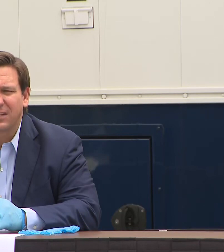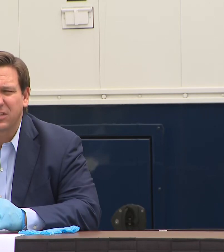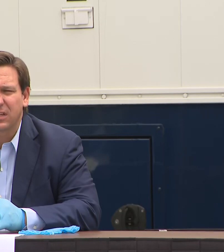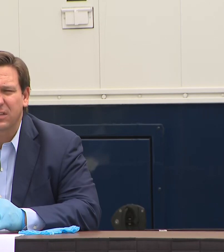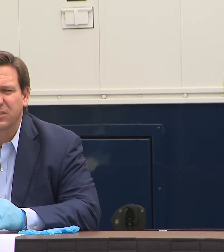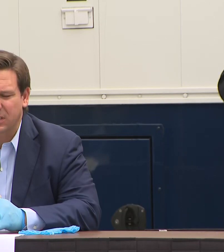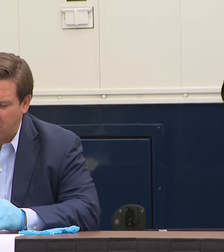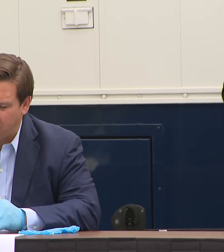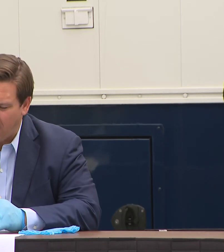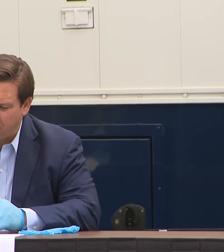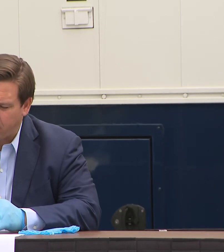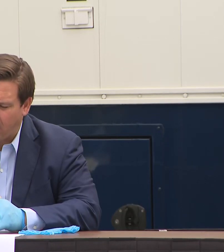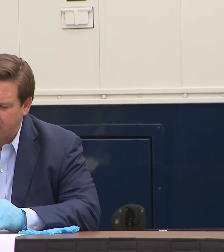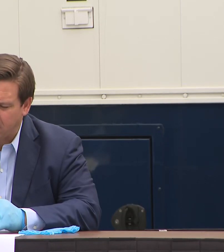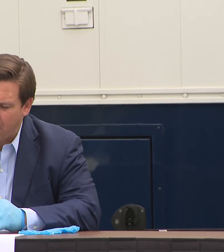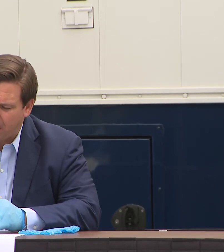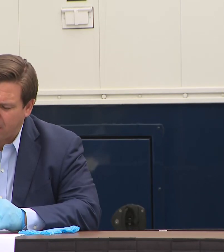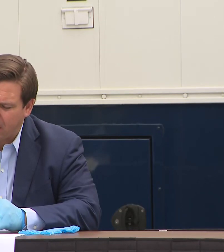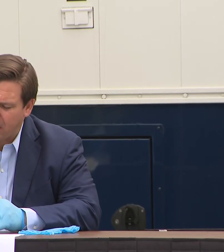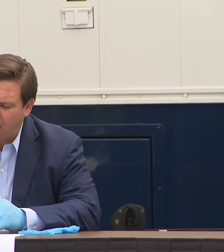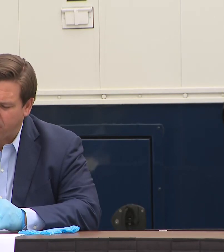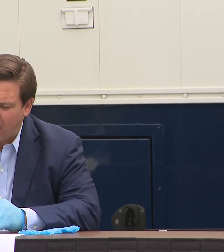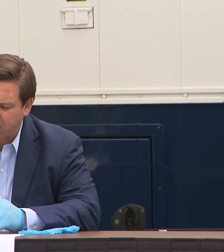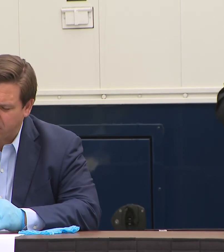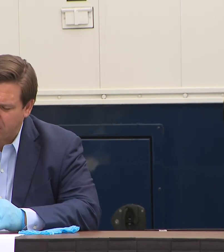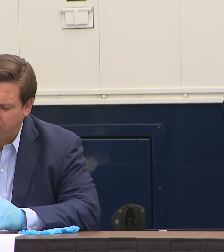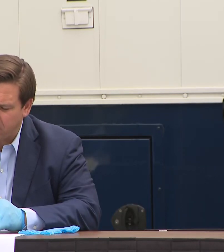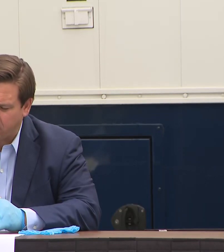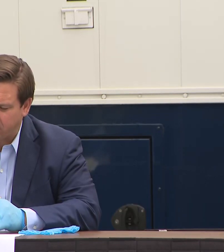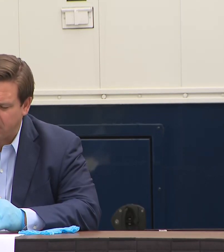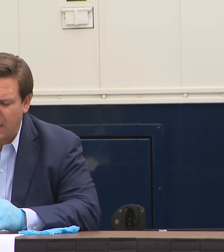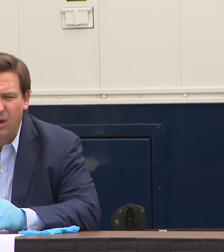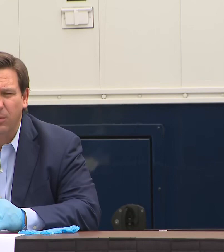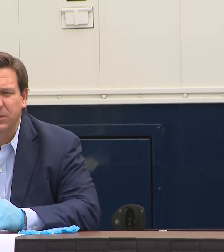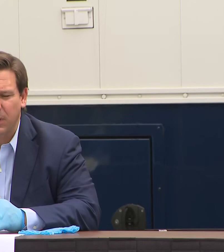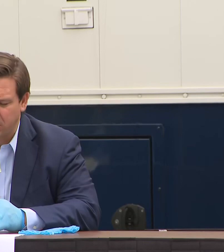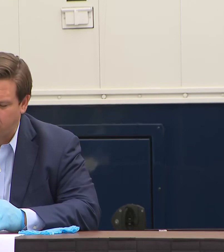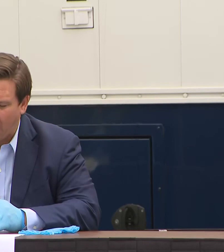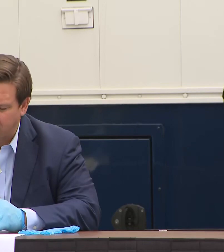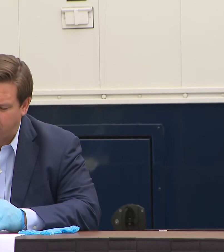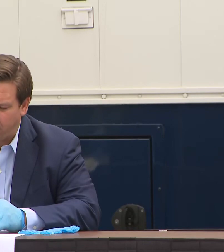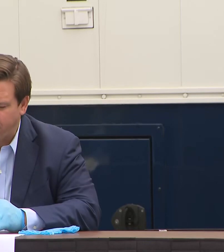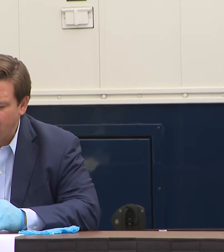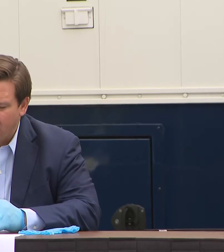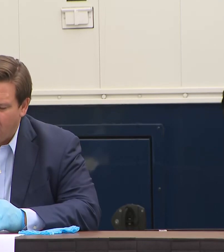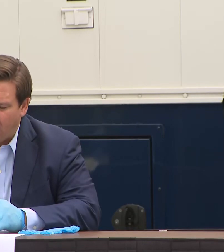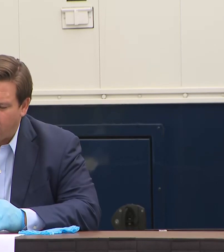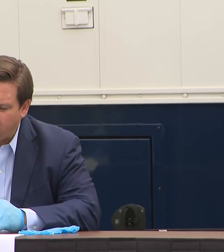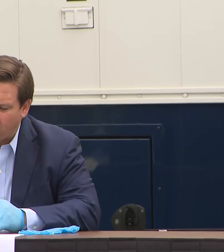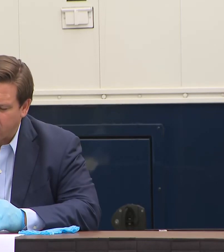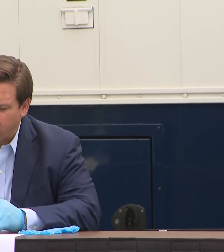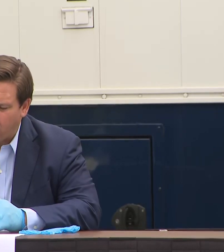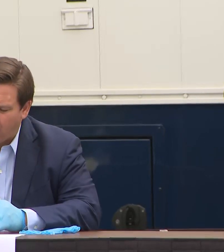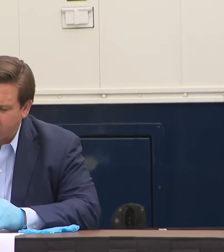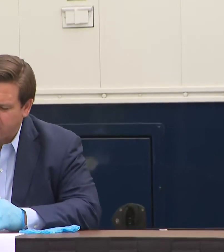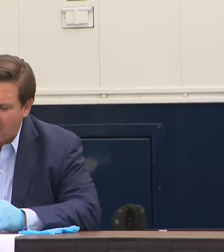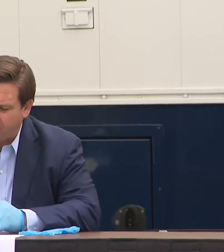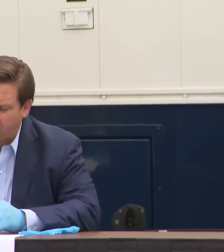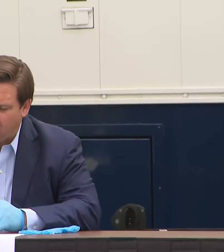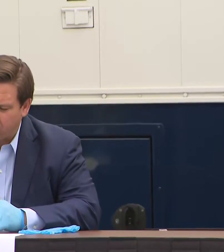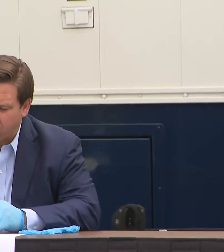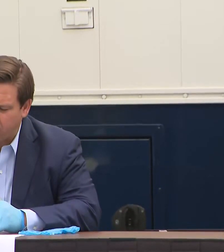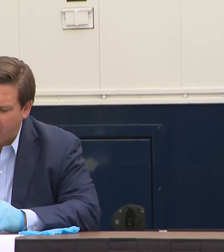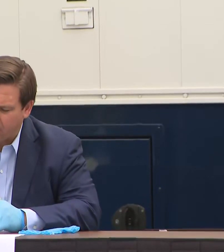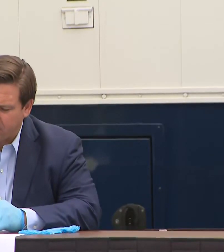on advising the 65 and plus and medically fragile individuals to stay home as much as possible. We've also required